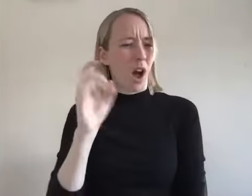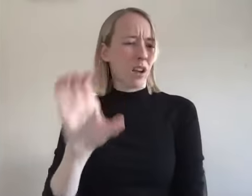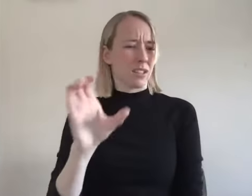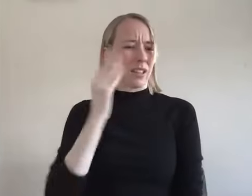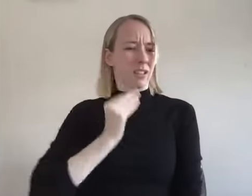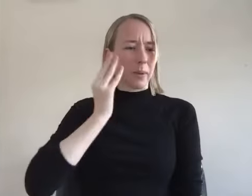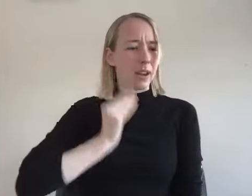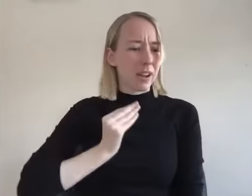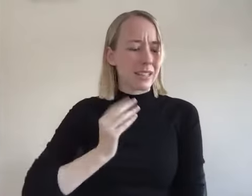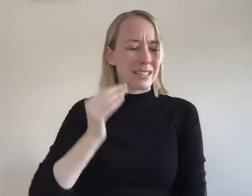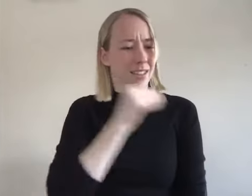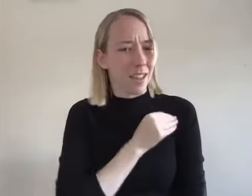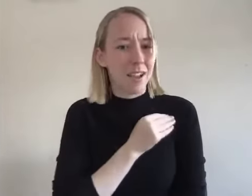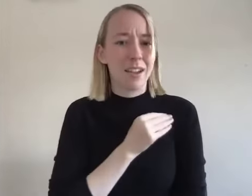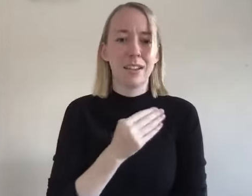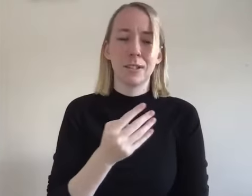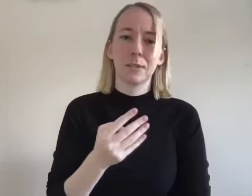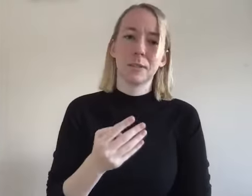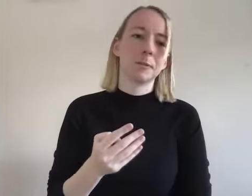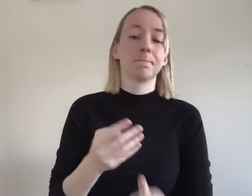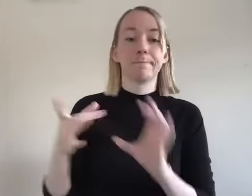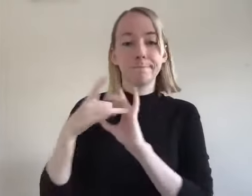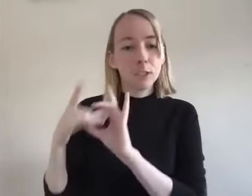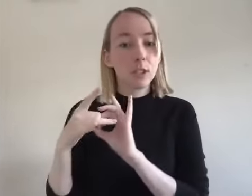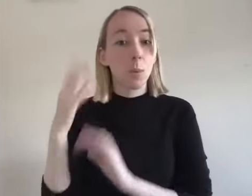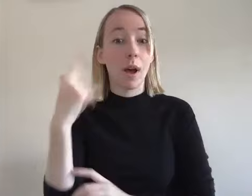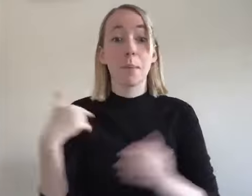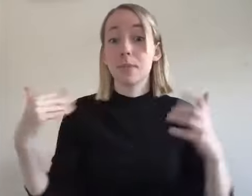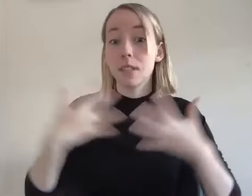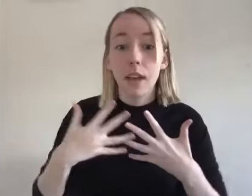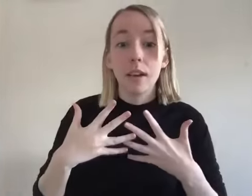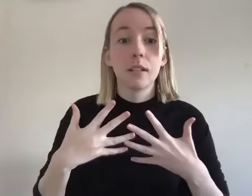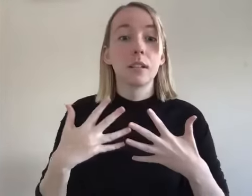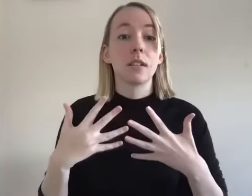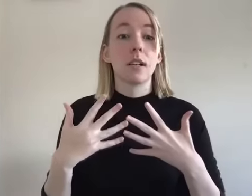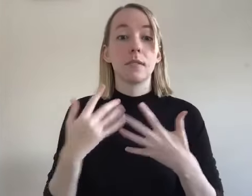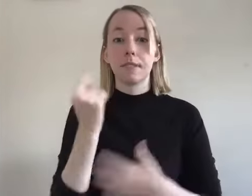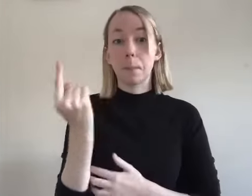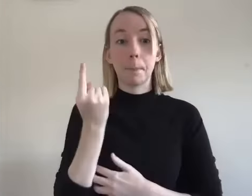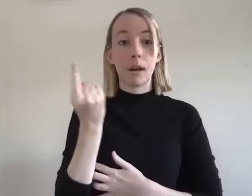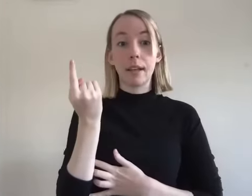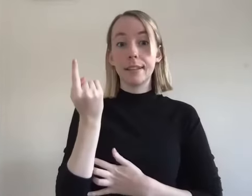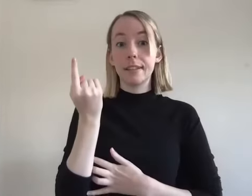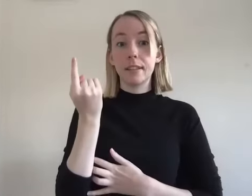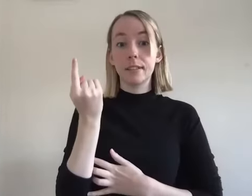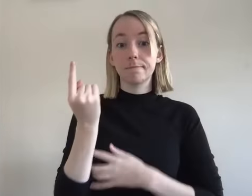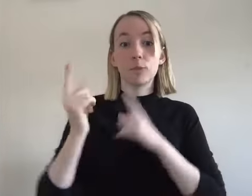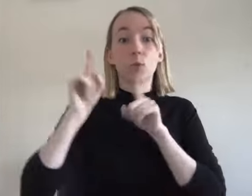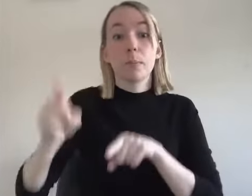toxic trait for me to lie um in a relationship because i'm afraid i'm afraid of like someone's